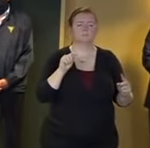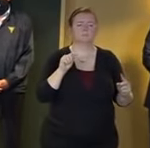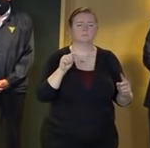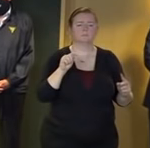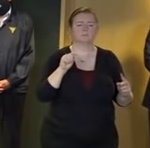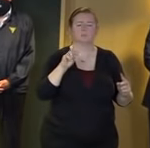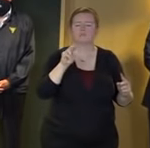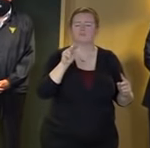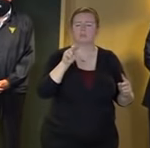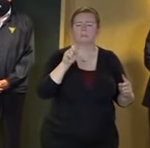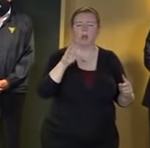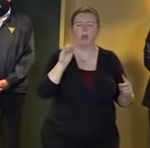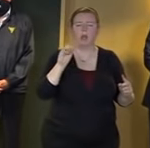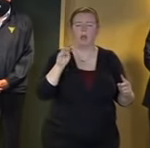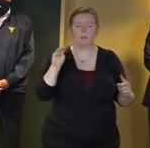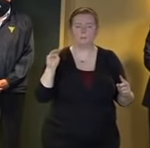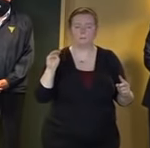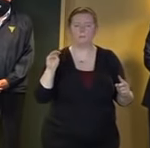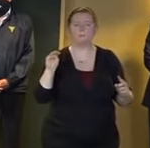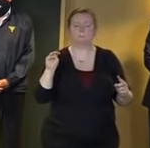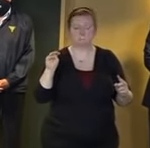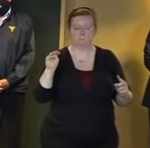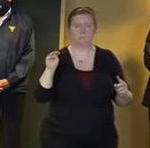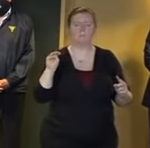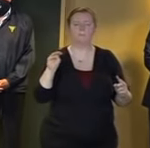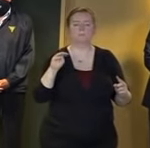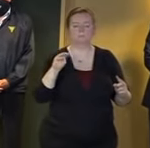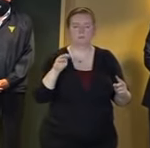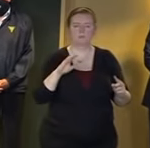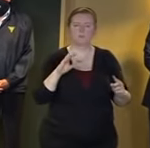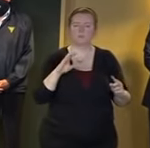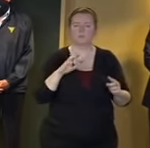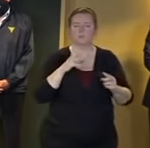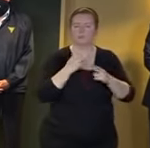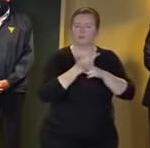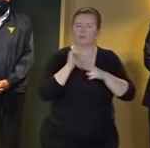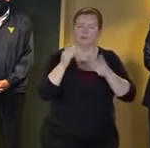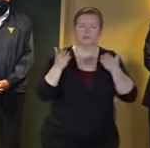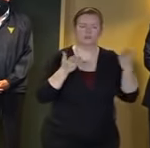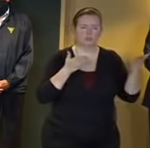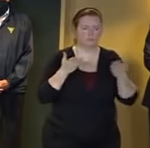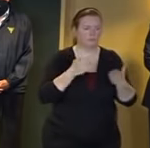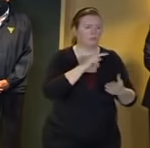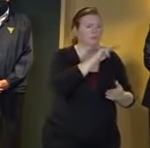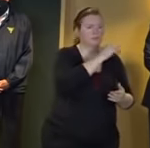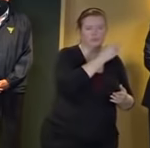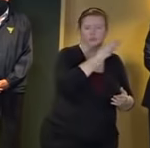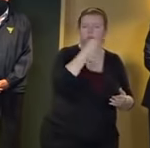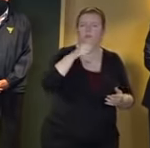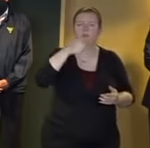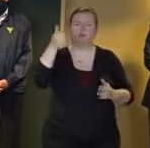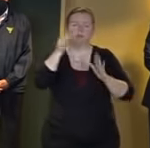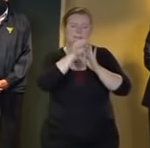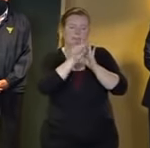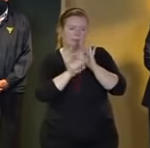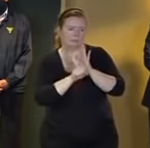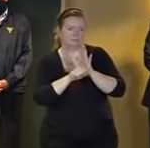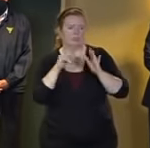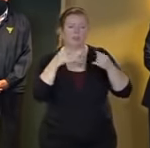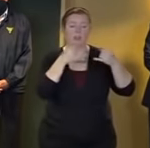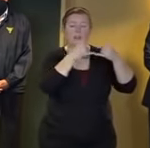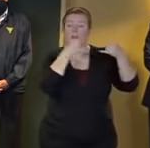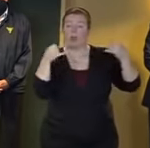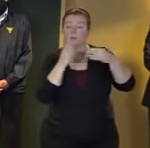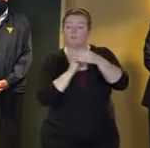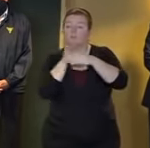here in new jersey along with many of our partner states and as they give us information whether it's about crossings into new york based on high